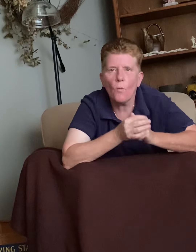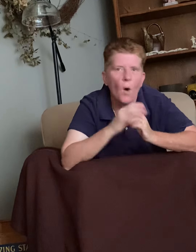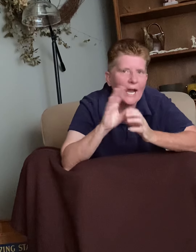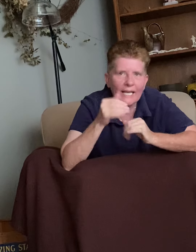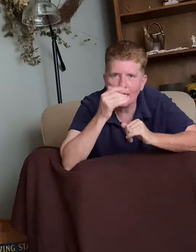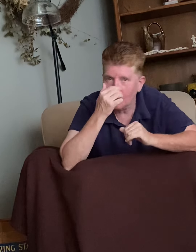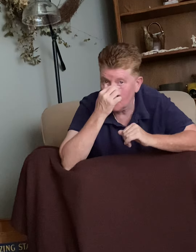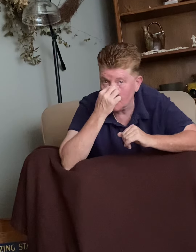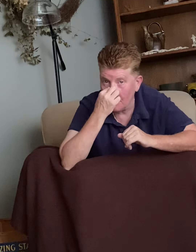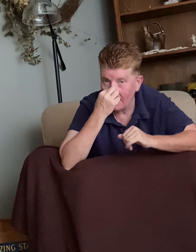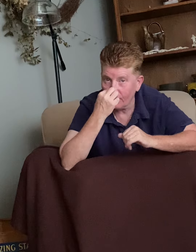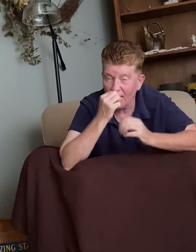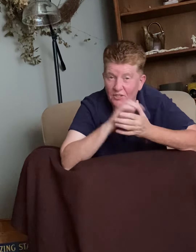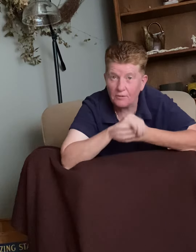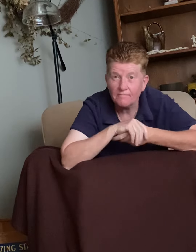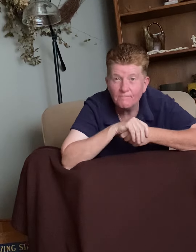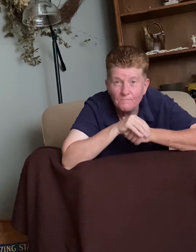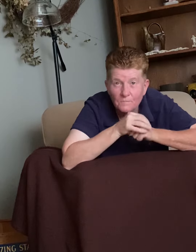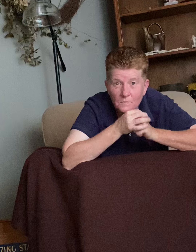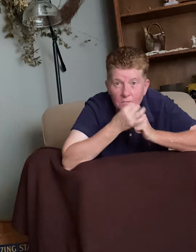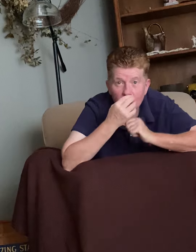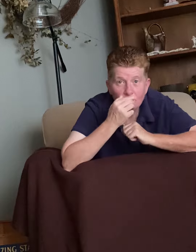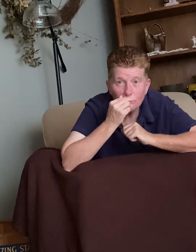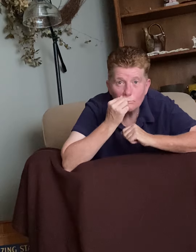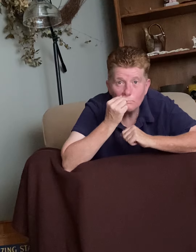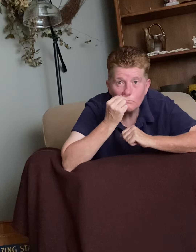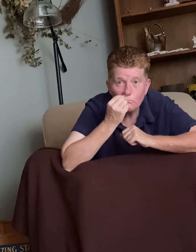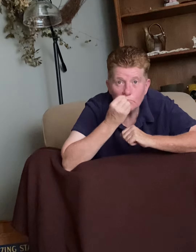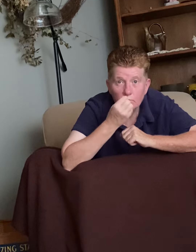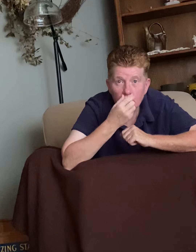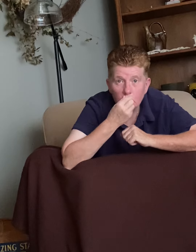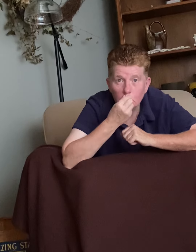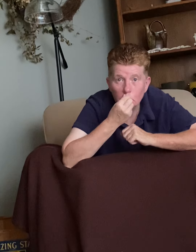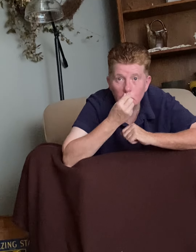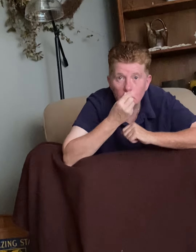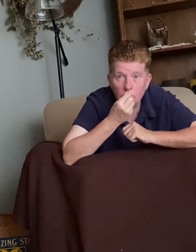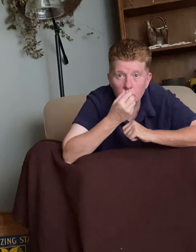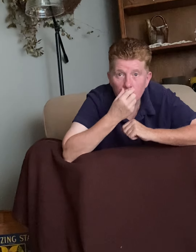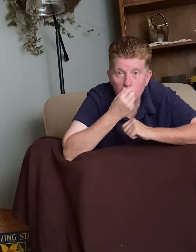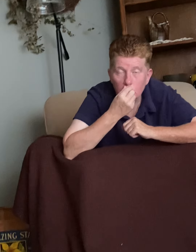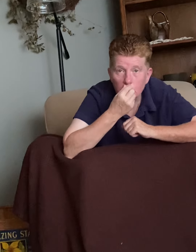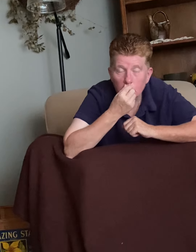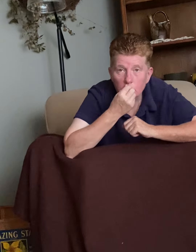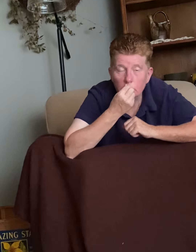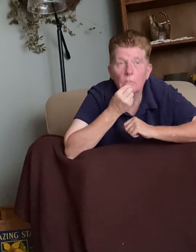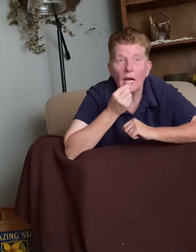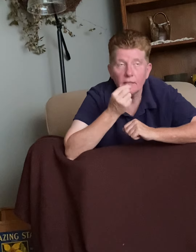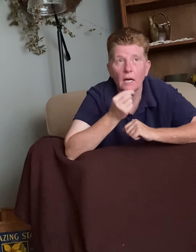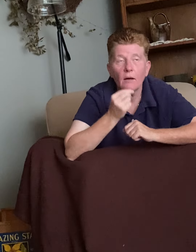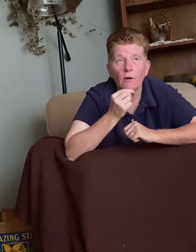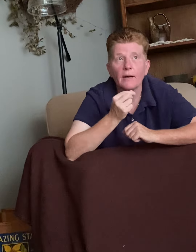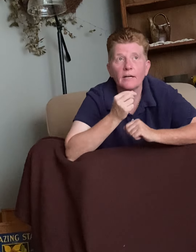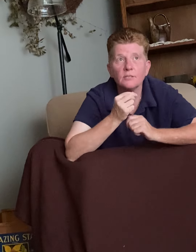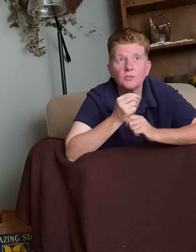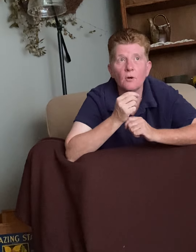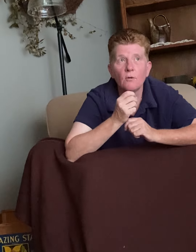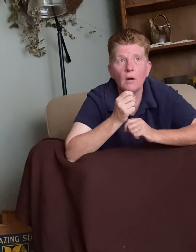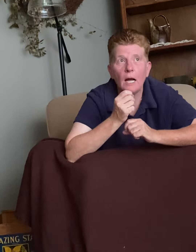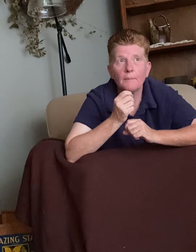why can't I use my razor? You don't use it. You use your razor. I don't use your razor. Alright. So, I'm